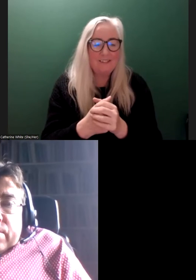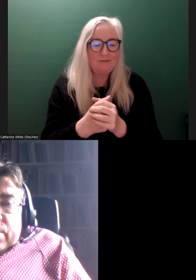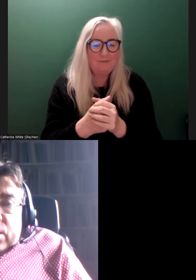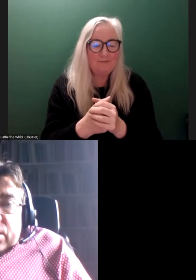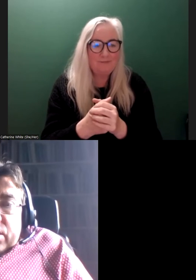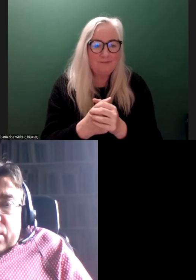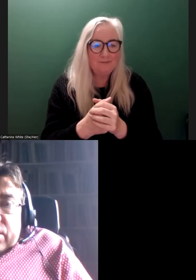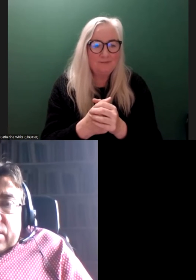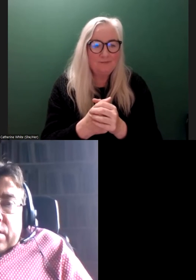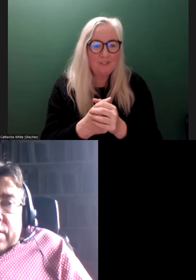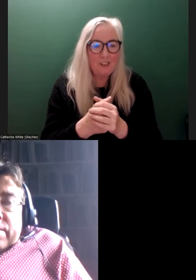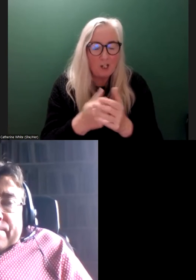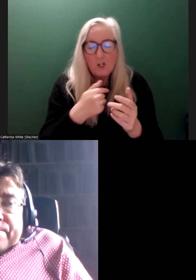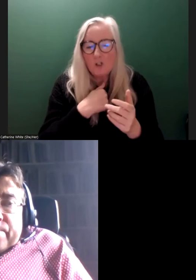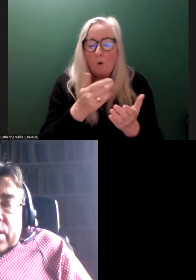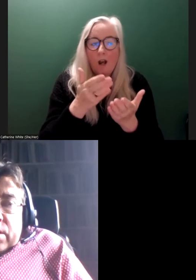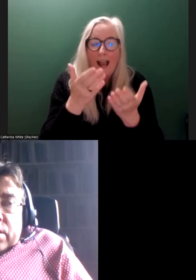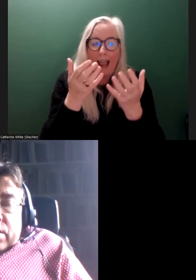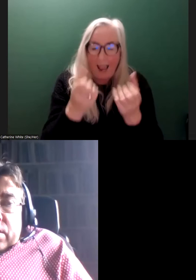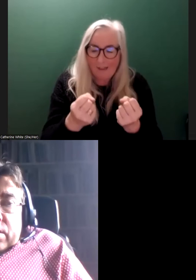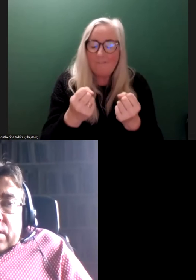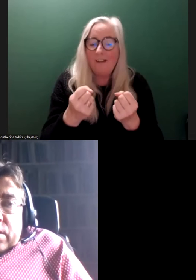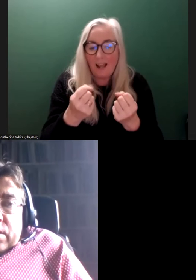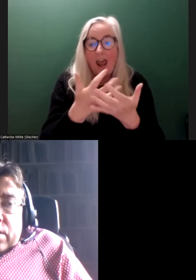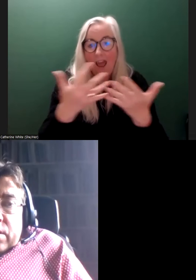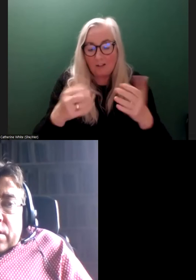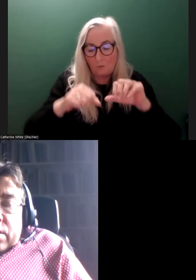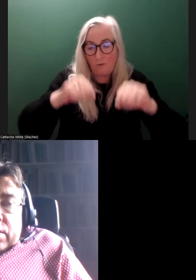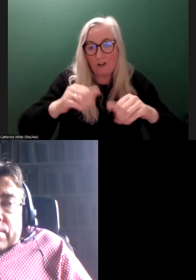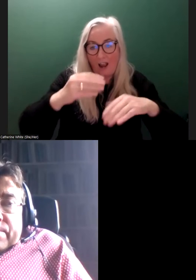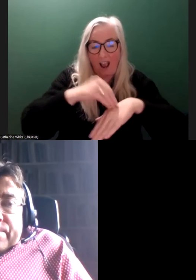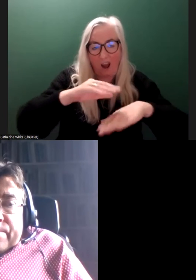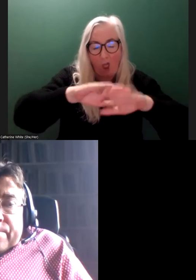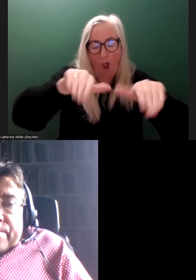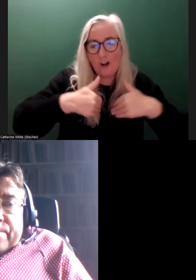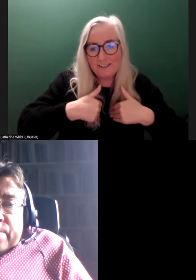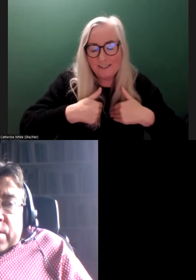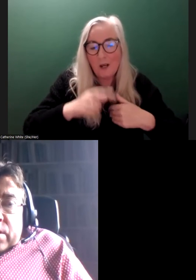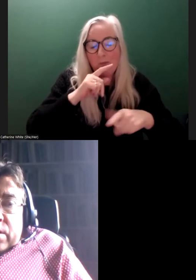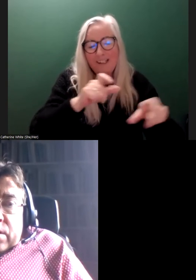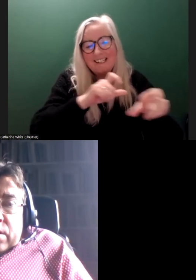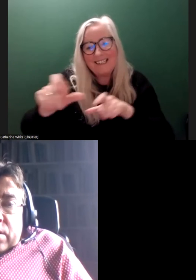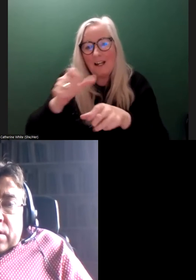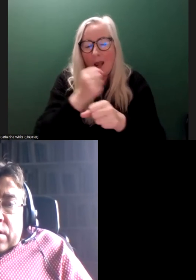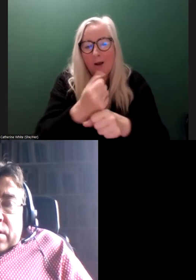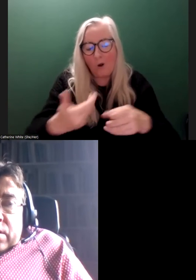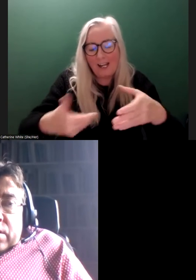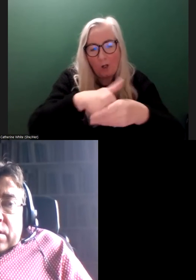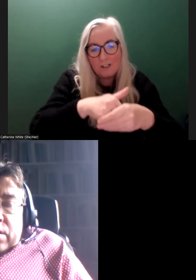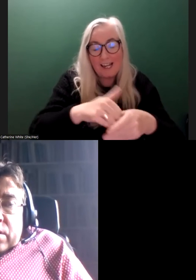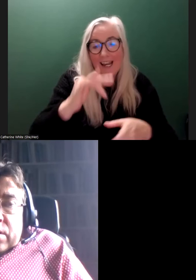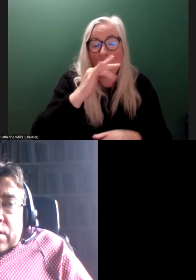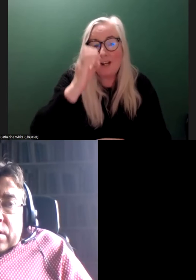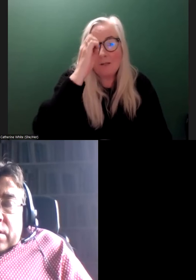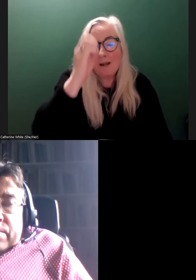And we're going to those objectively. So it does put a lot of pressure on us, too. So, again, that's about inclusion as well. I mean, if you're expecting people to take